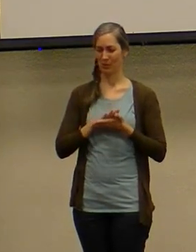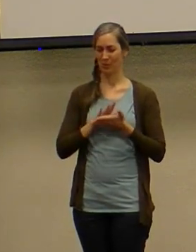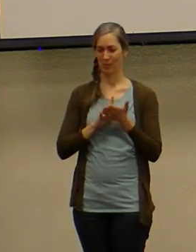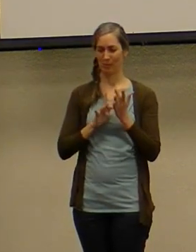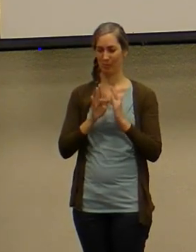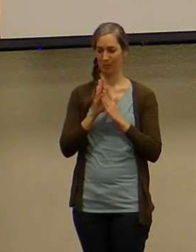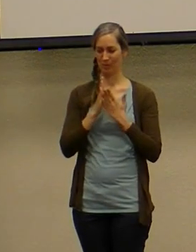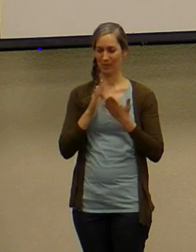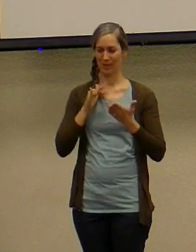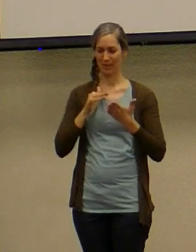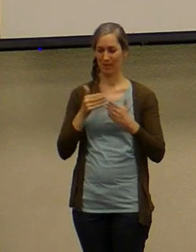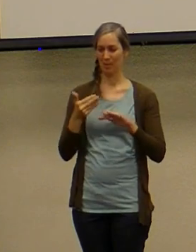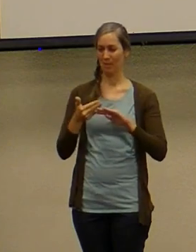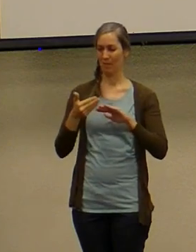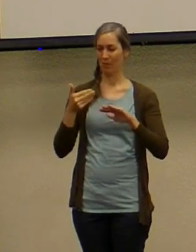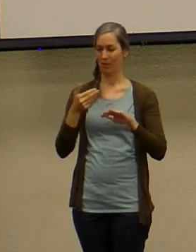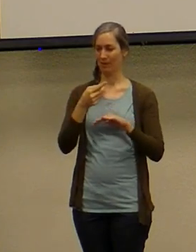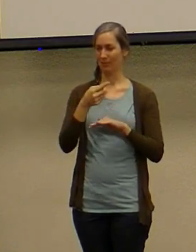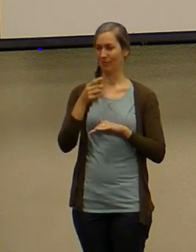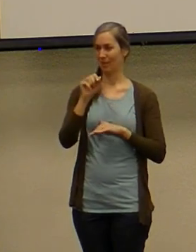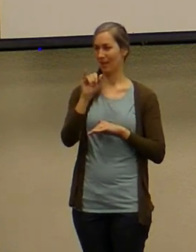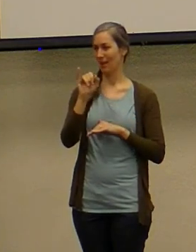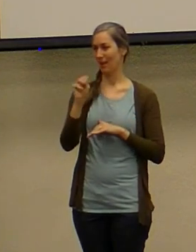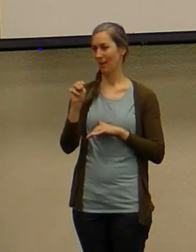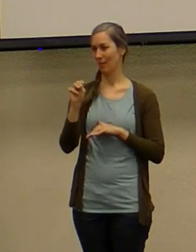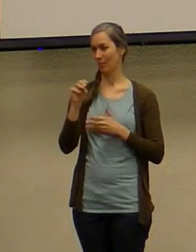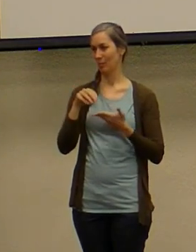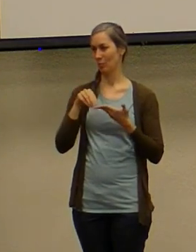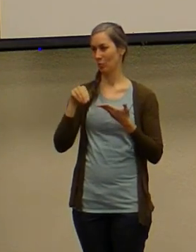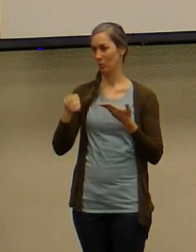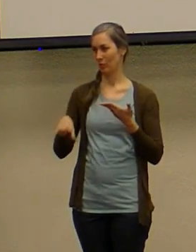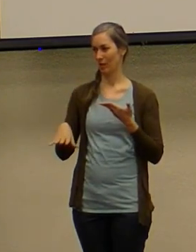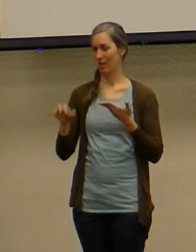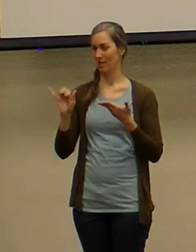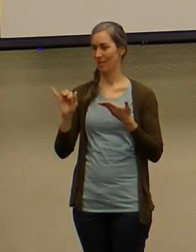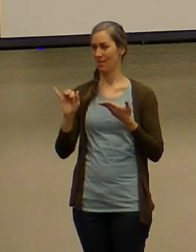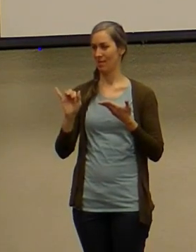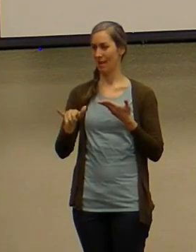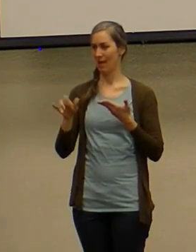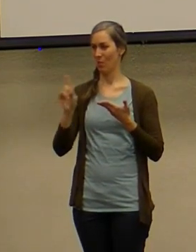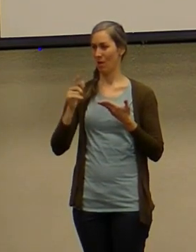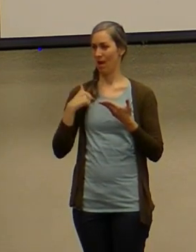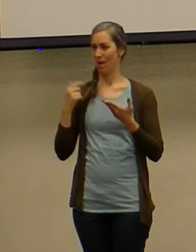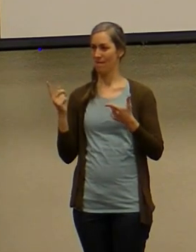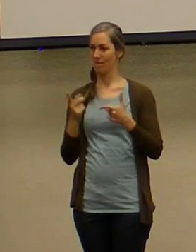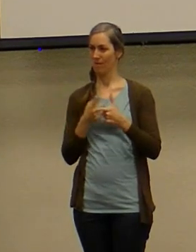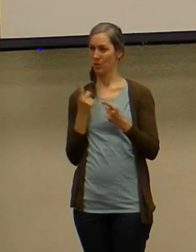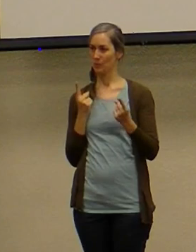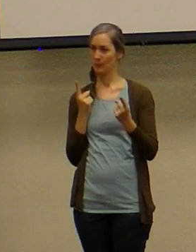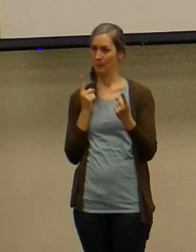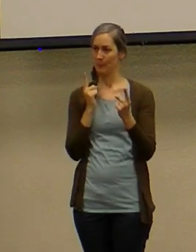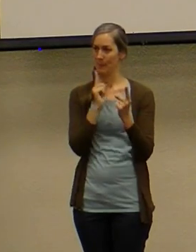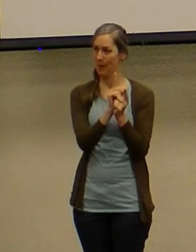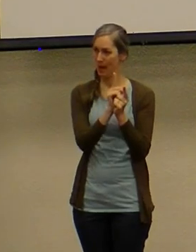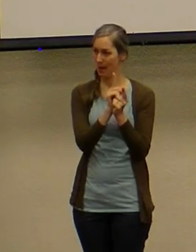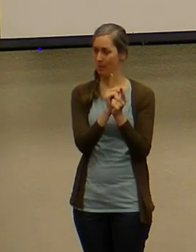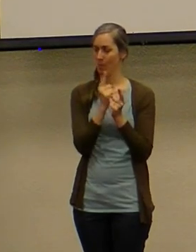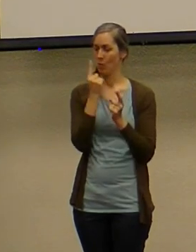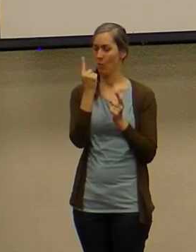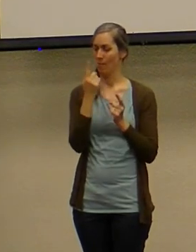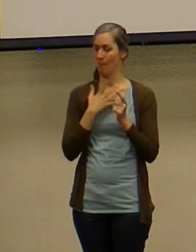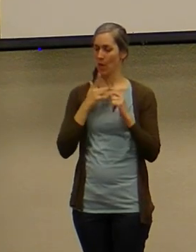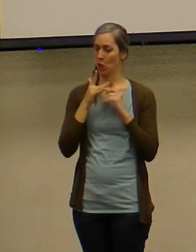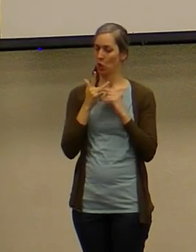timothy was an aim student and that's where i first got to really get to know him and i think one of my earliest